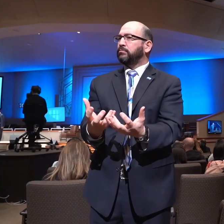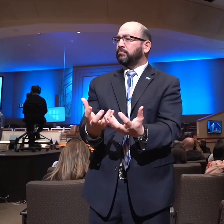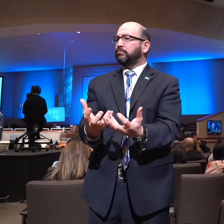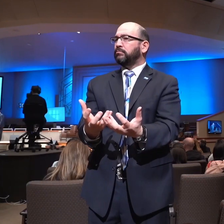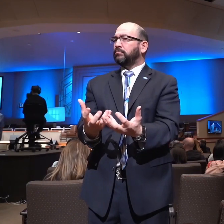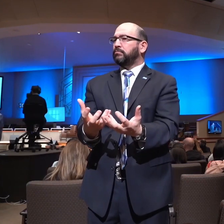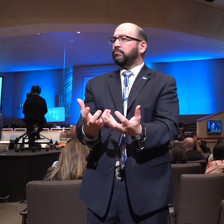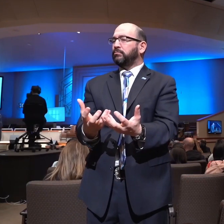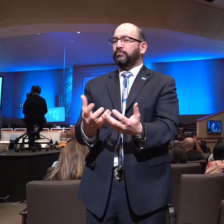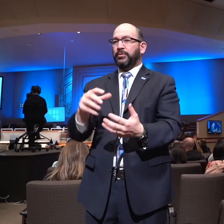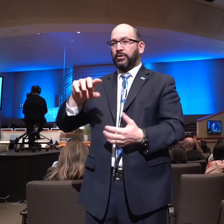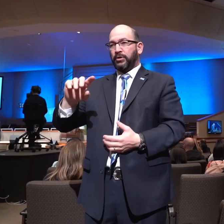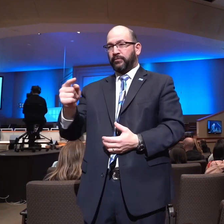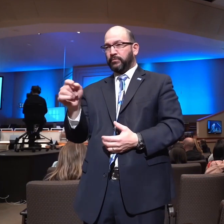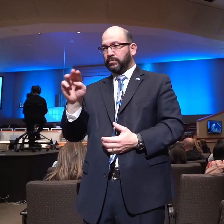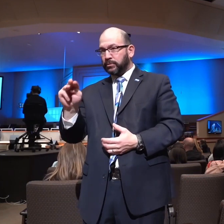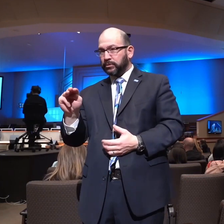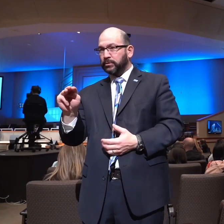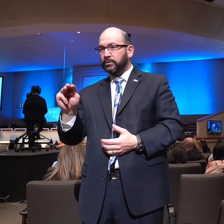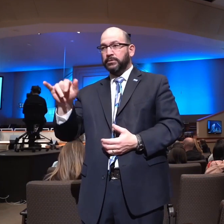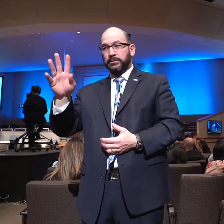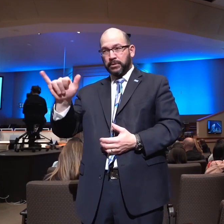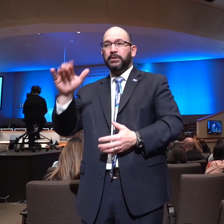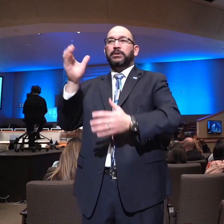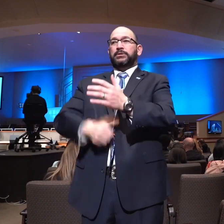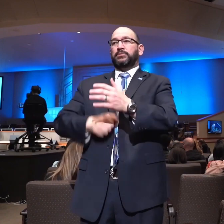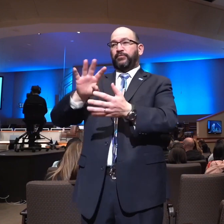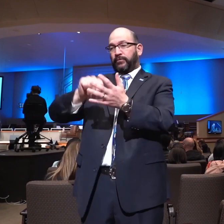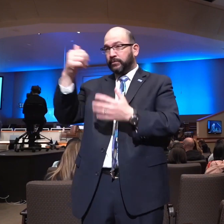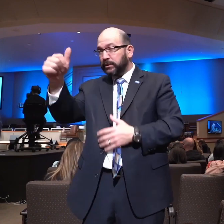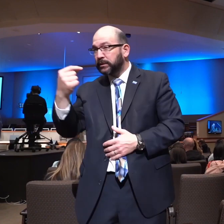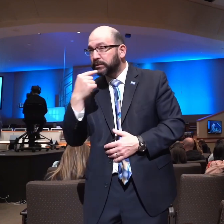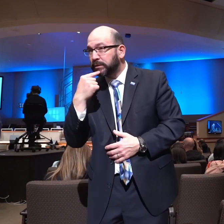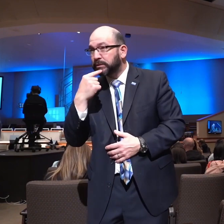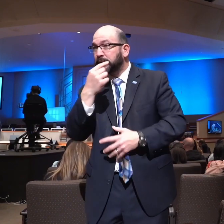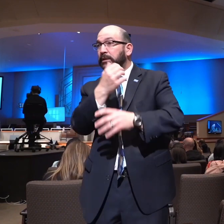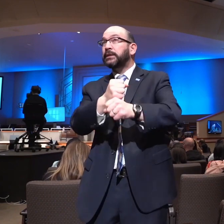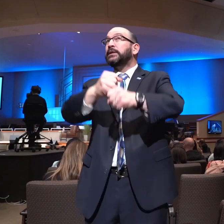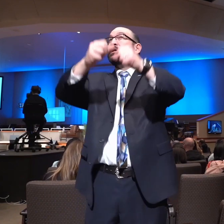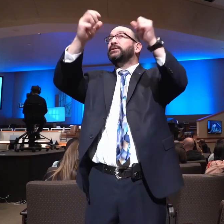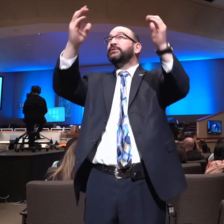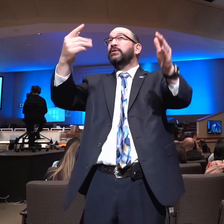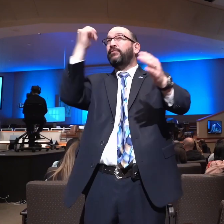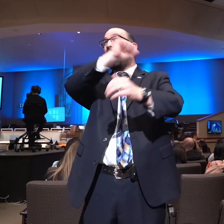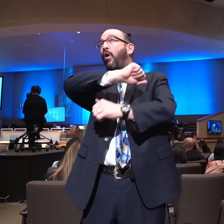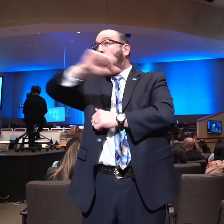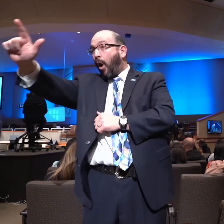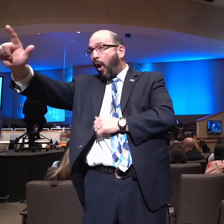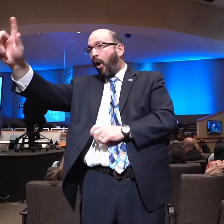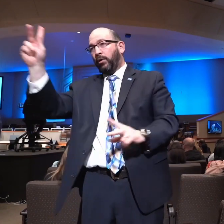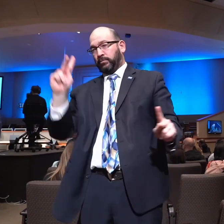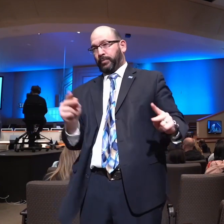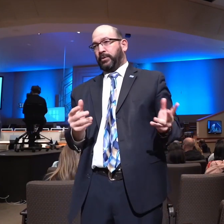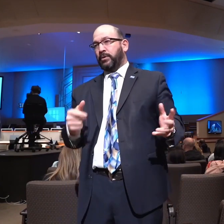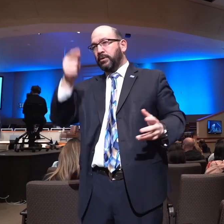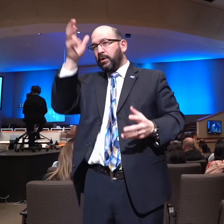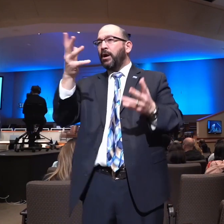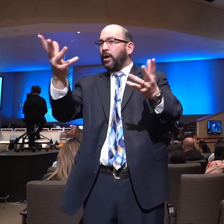1 Timothy 4 and 10, the Savior of all men, especially those that believe. Ezekiel 18, 23, God wanted the wicked to turn from their